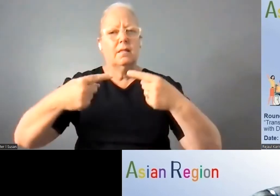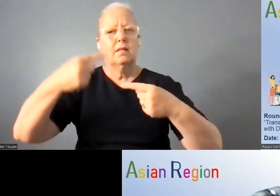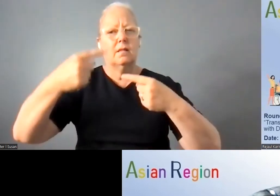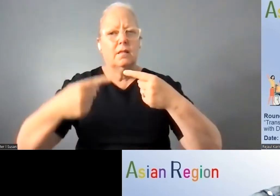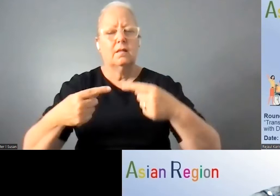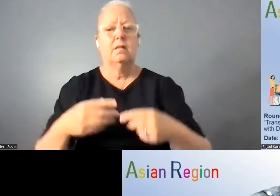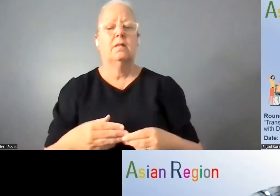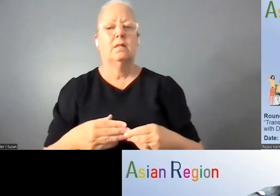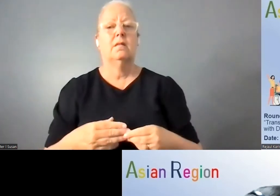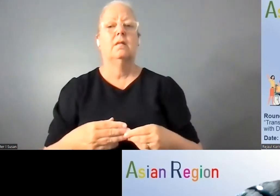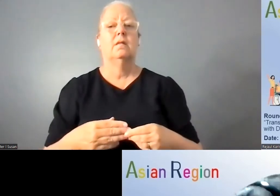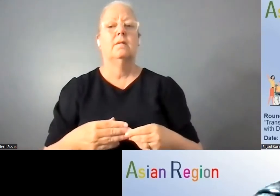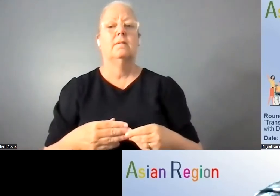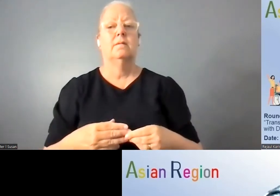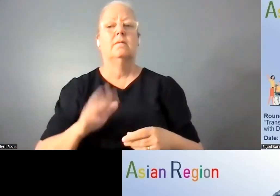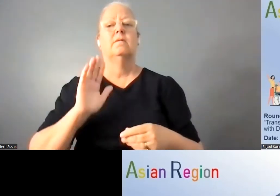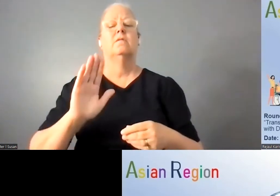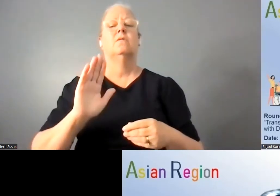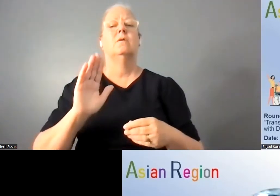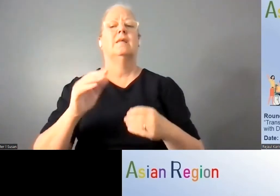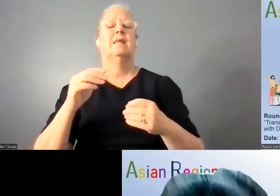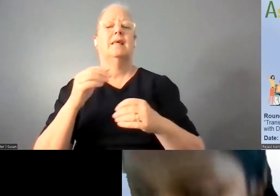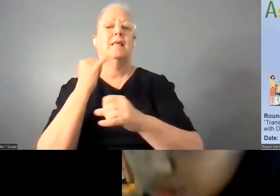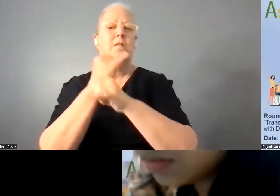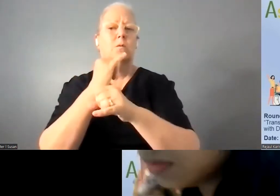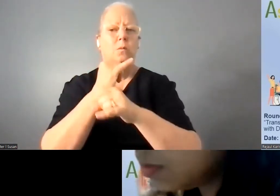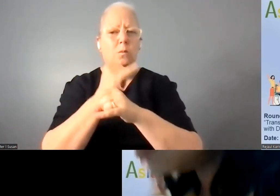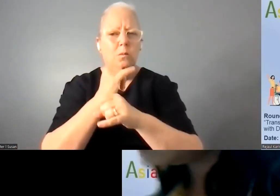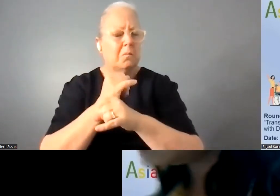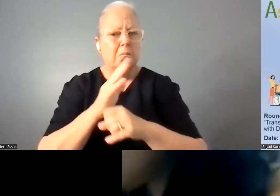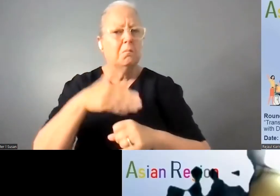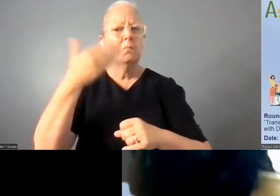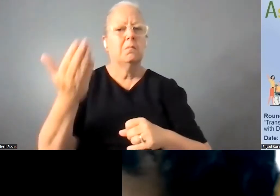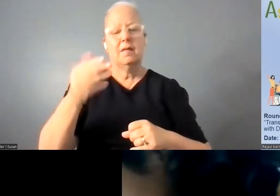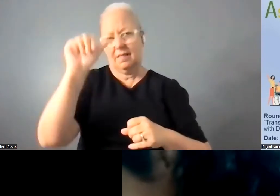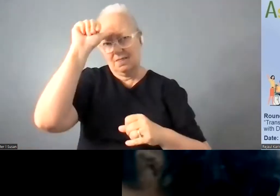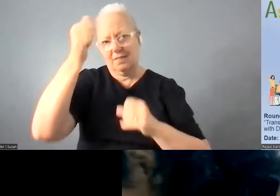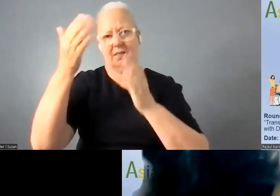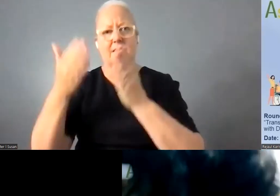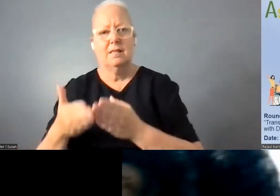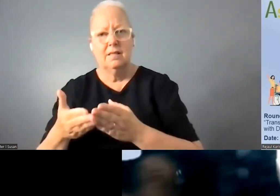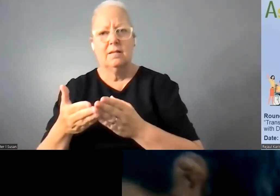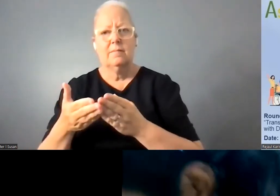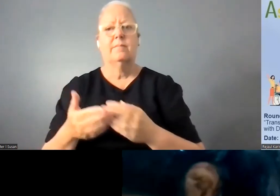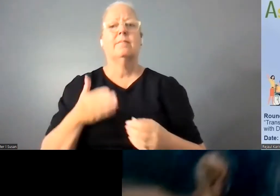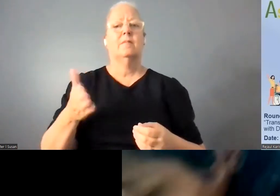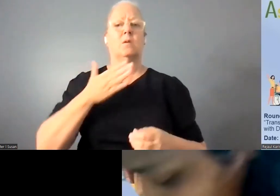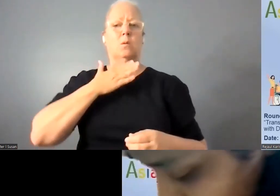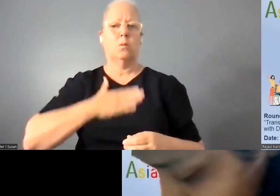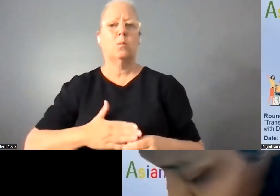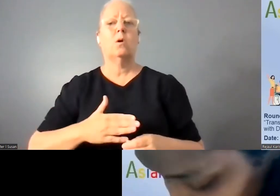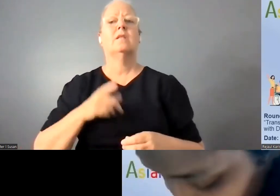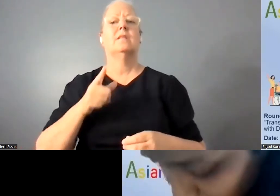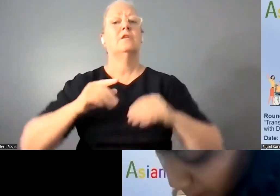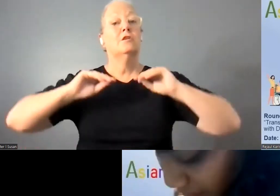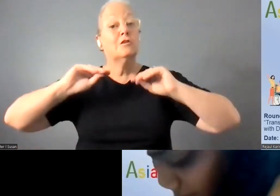Bajas Institute of Learning in Uttarkand, India. Asha aspires to become a teacher and